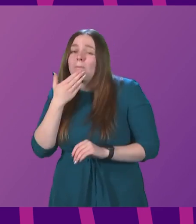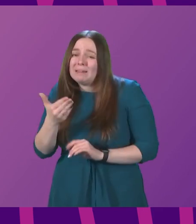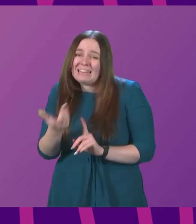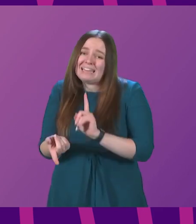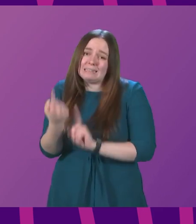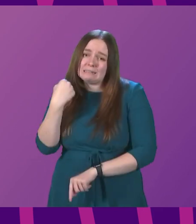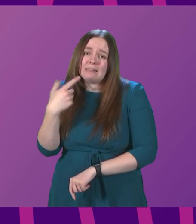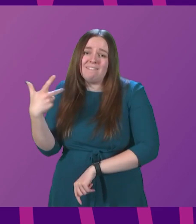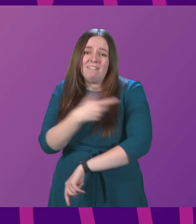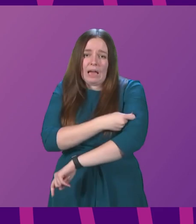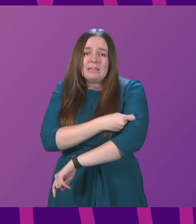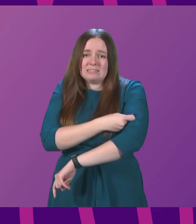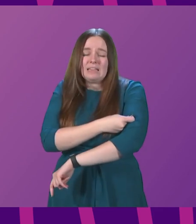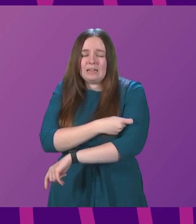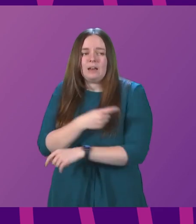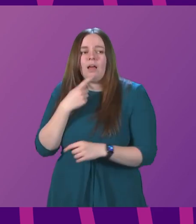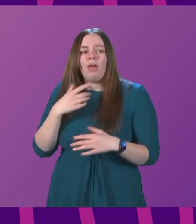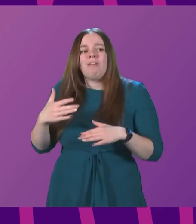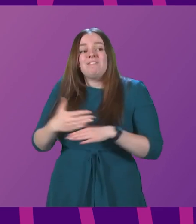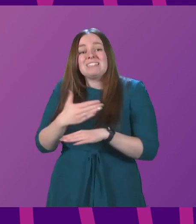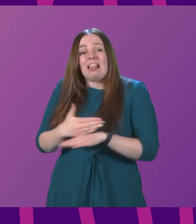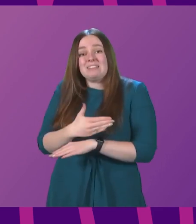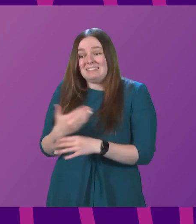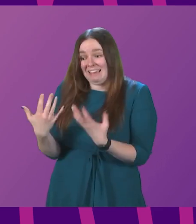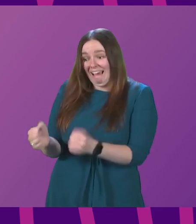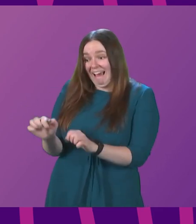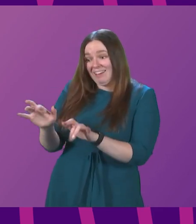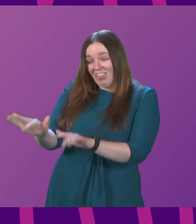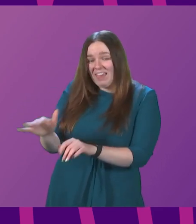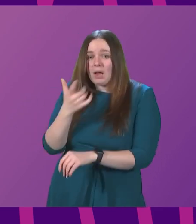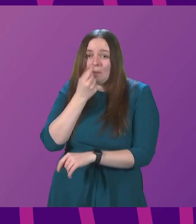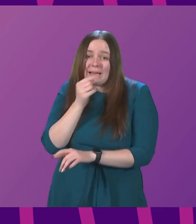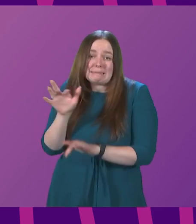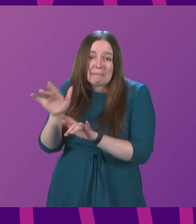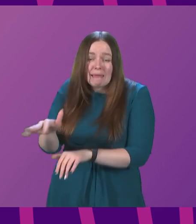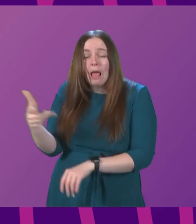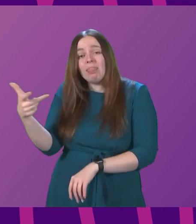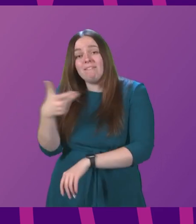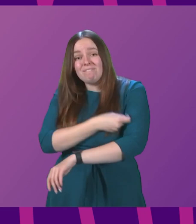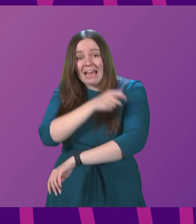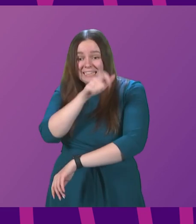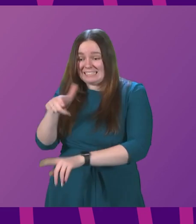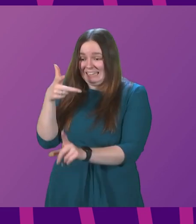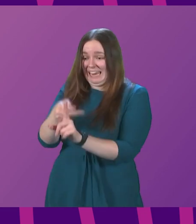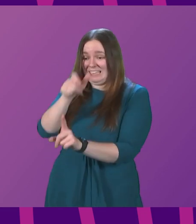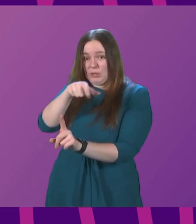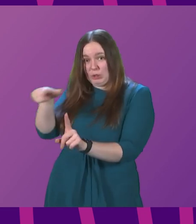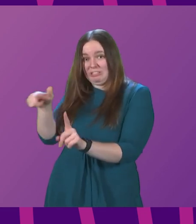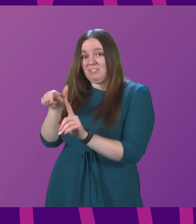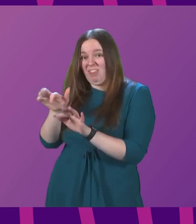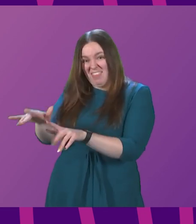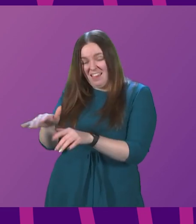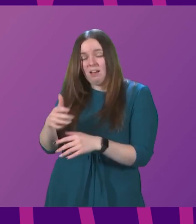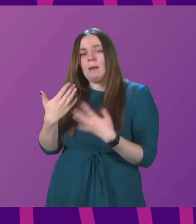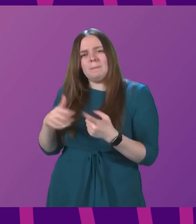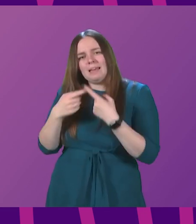vaccination. The facilities are there, the capacity is there, the vaccinators are there. I set out in my statement